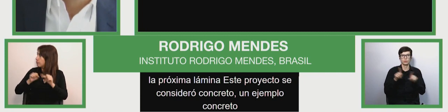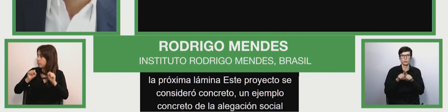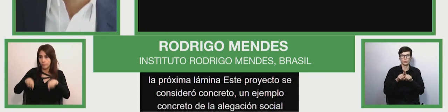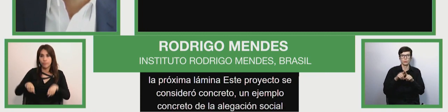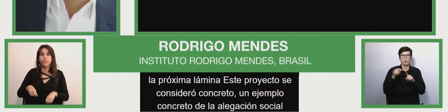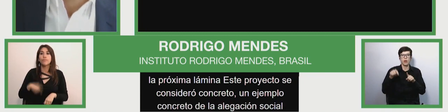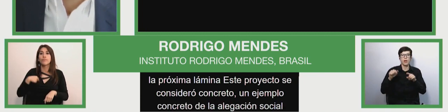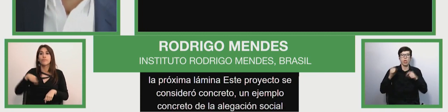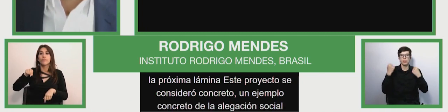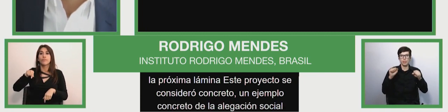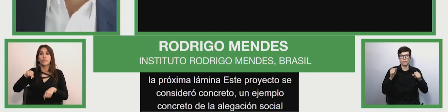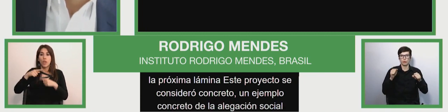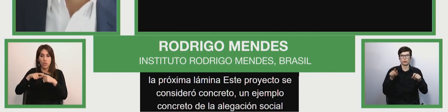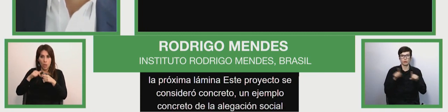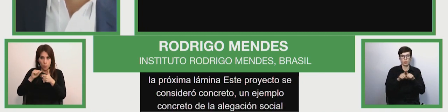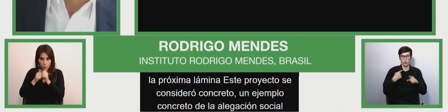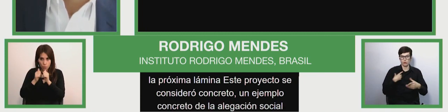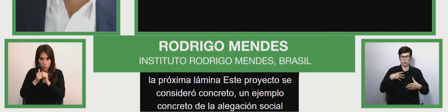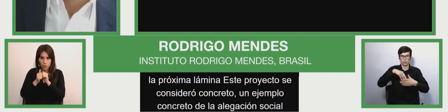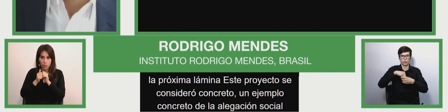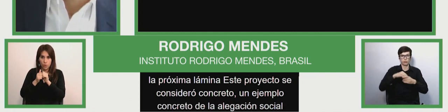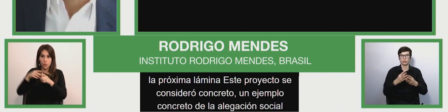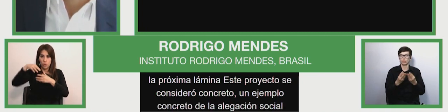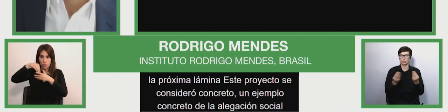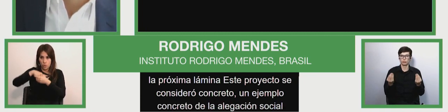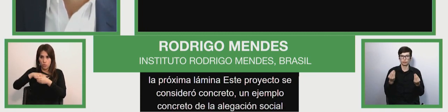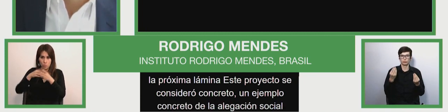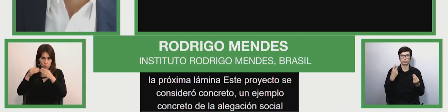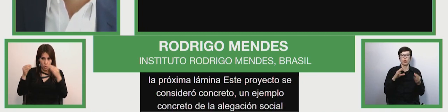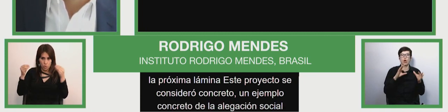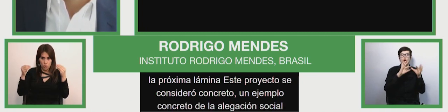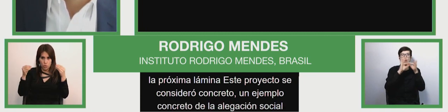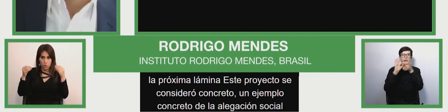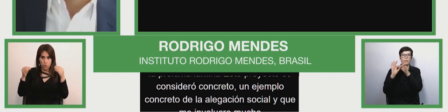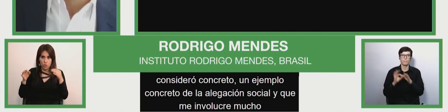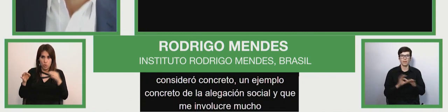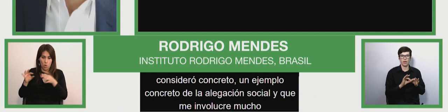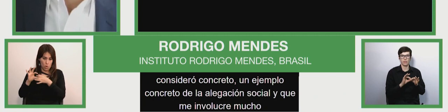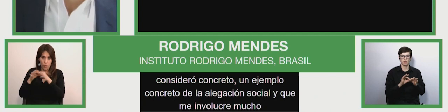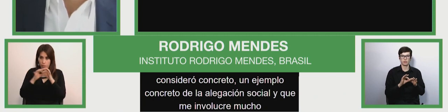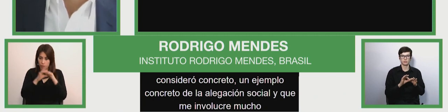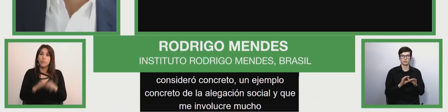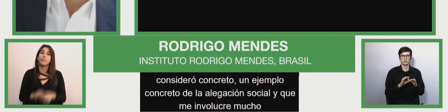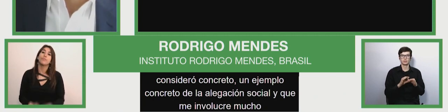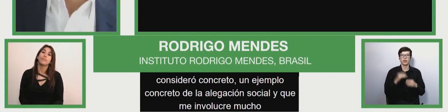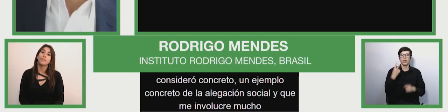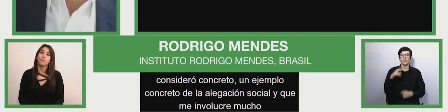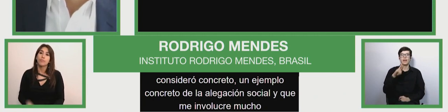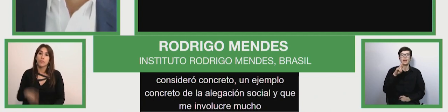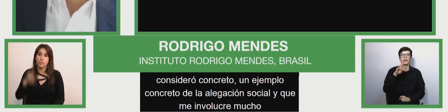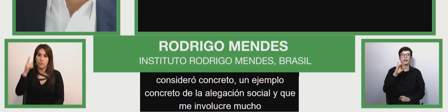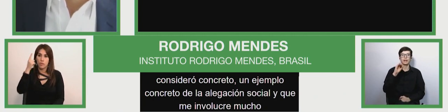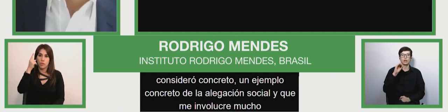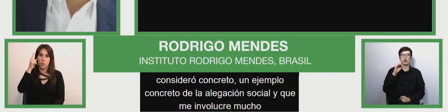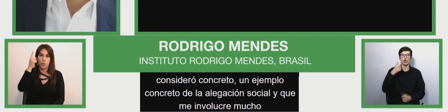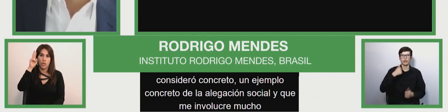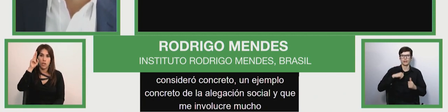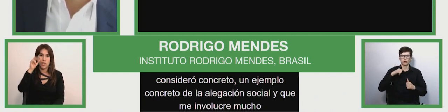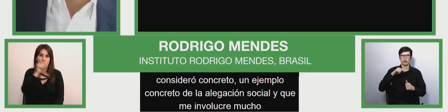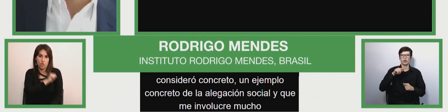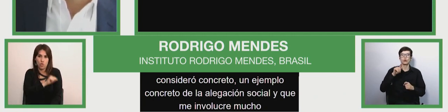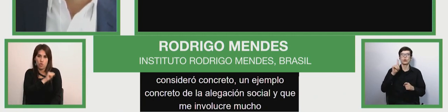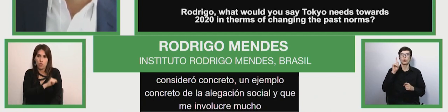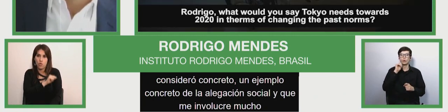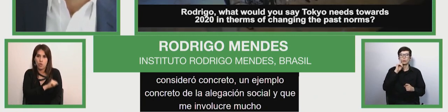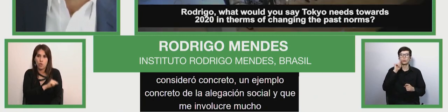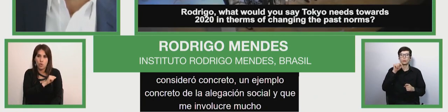social legacy from the global sports events in Brazil. And because of it, I got very involved